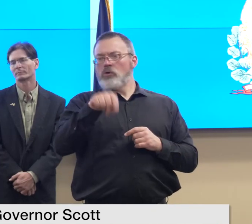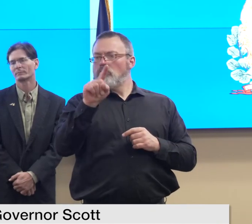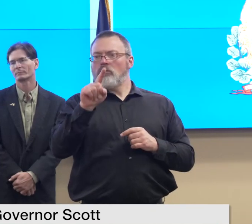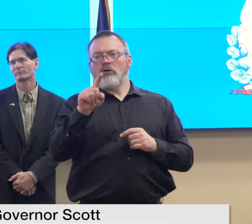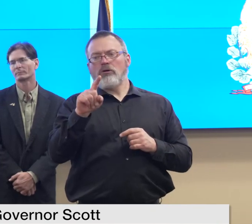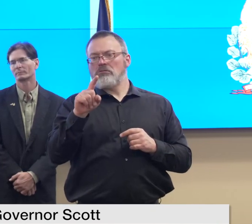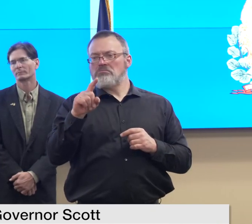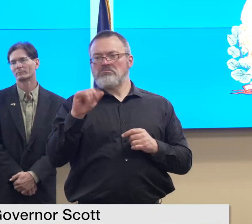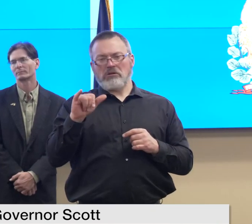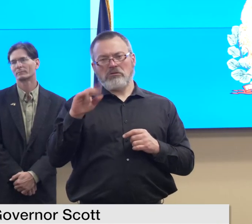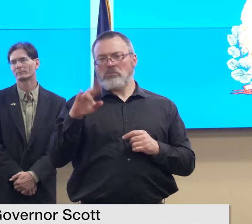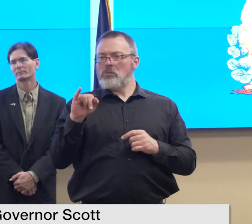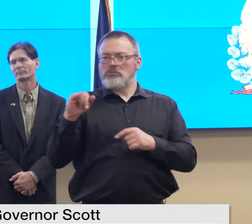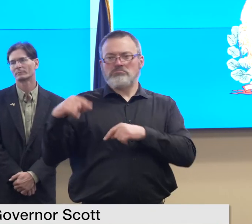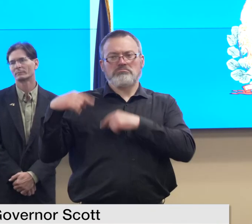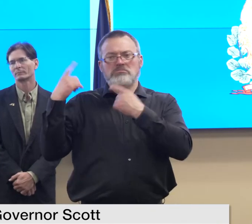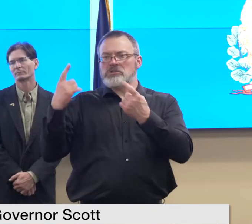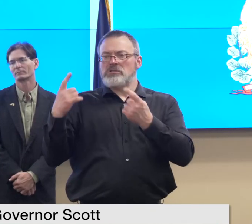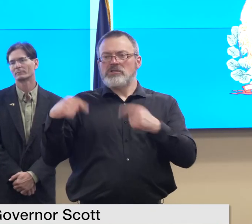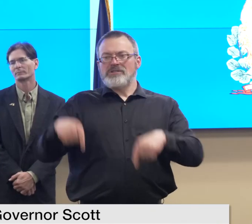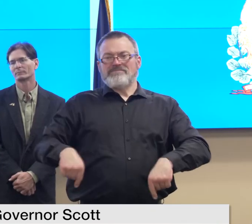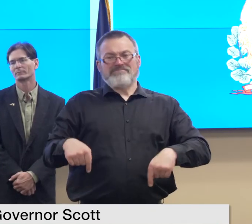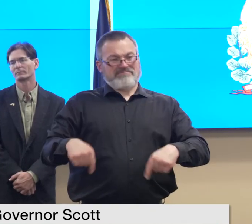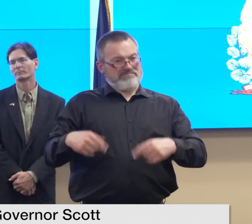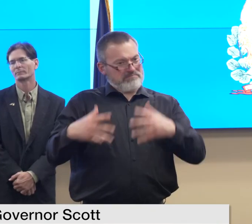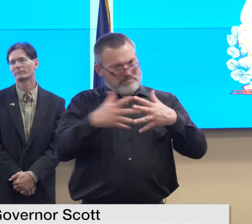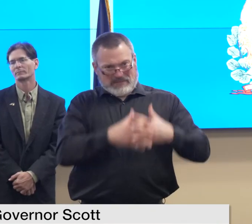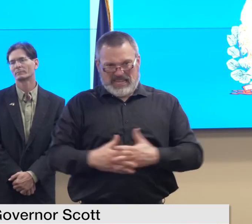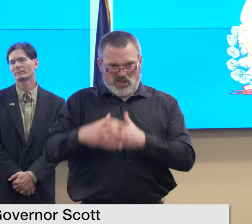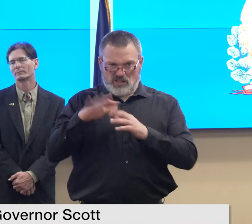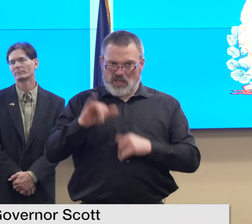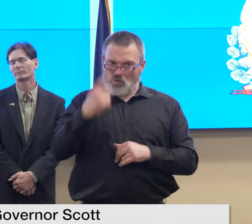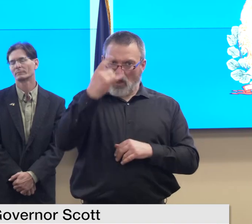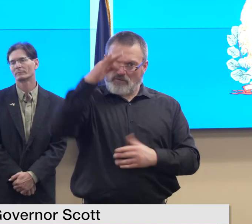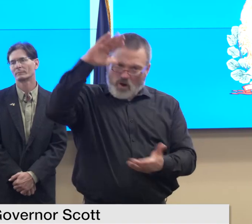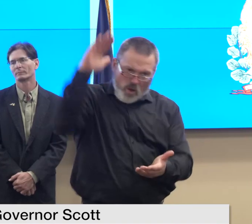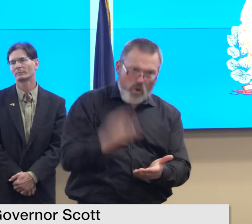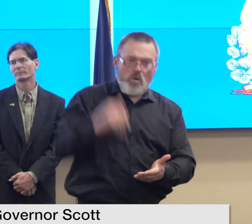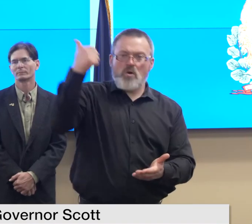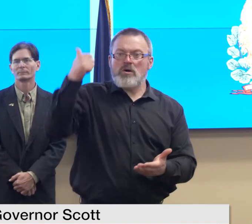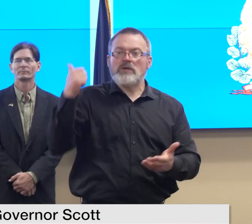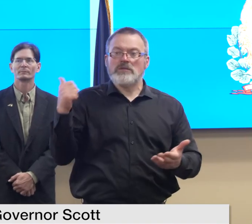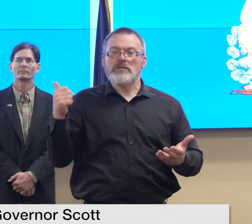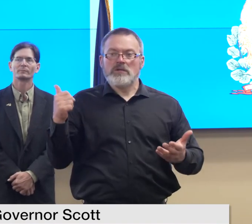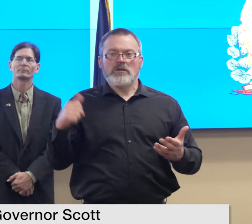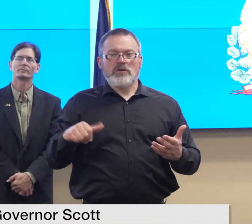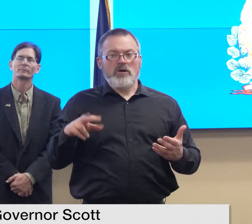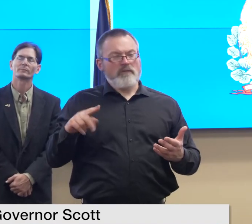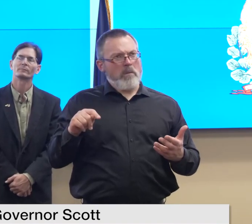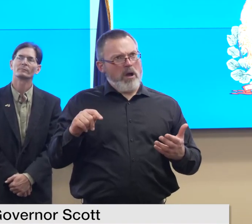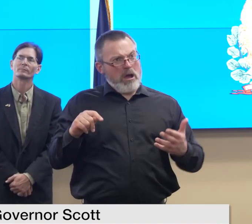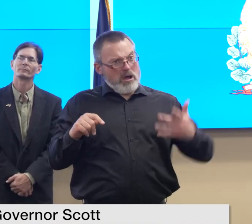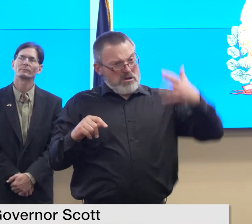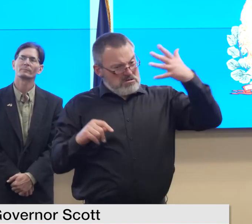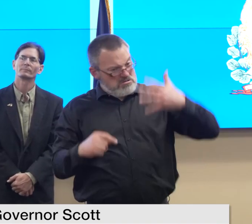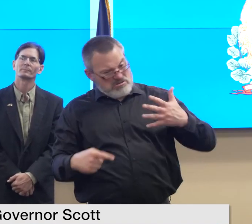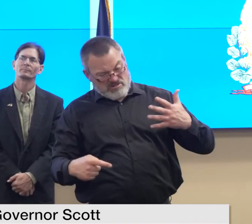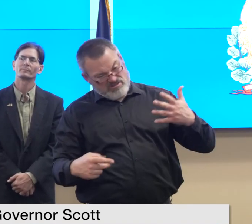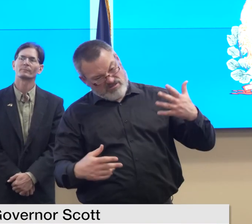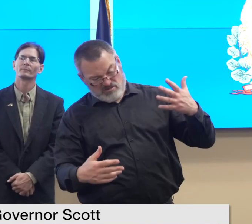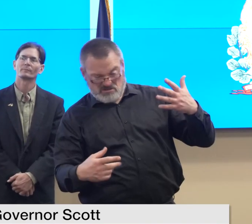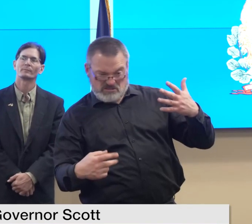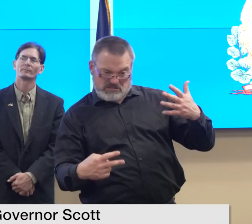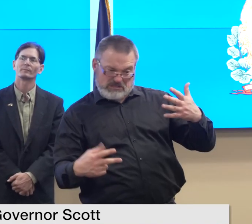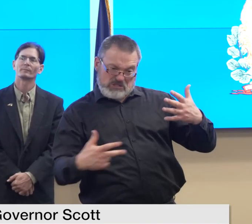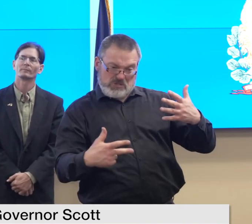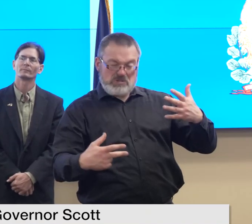one of the lowest in the in the nation i think we're maybe third or fourth and certainly in the northeast um some would be